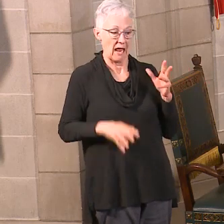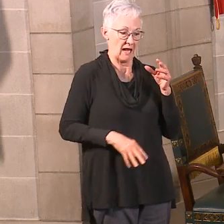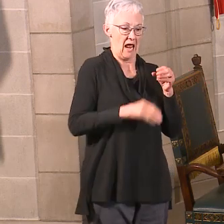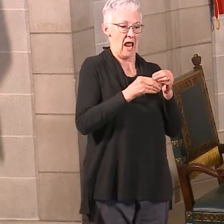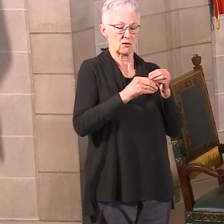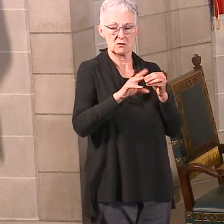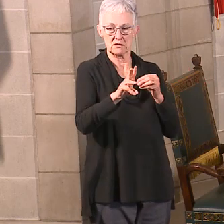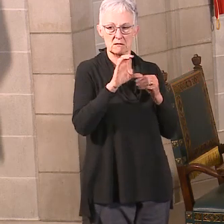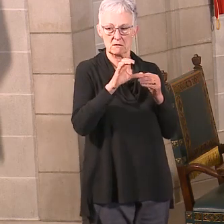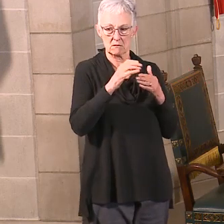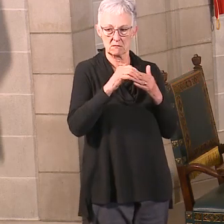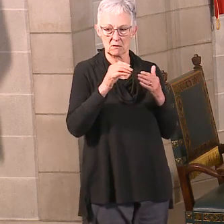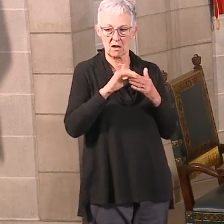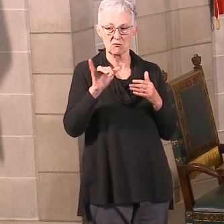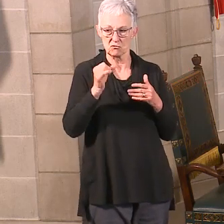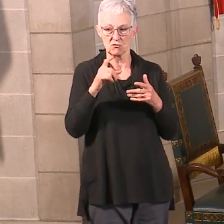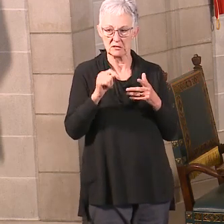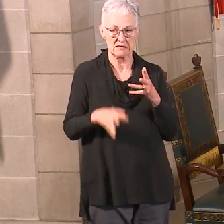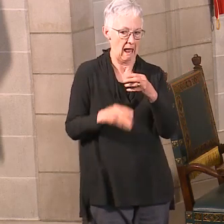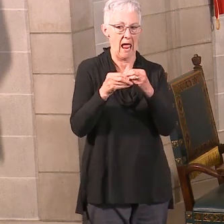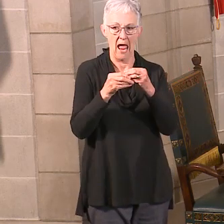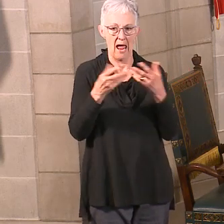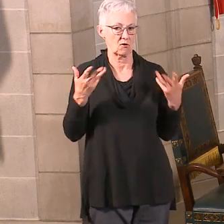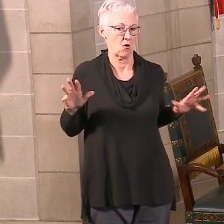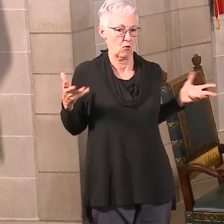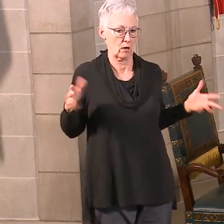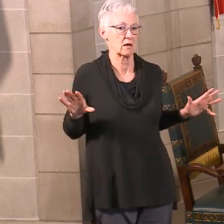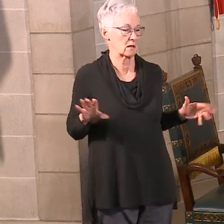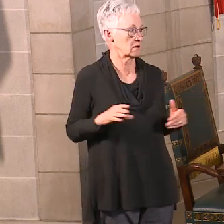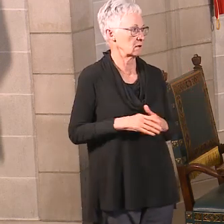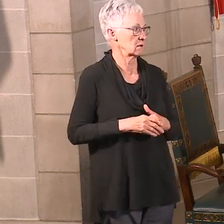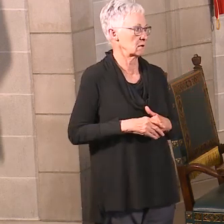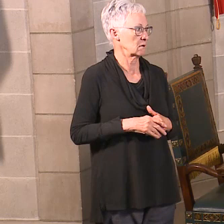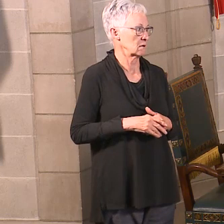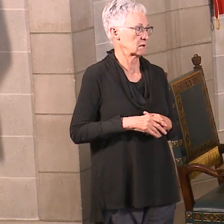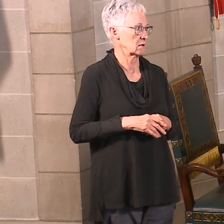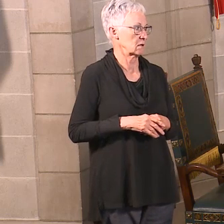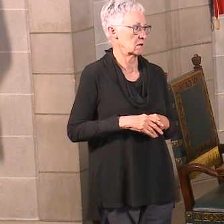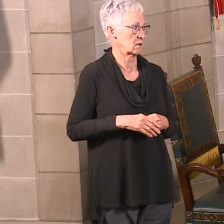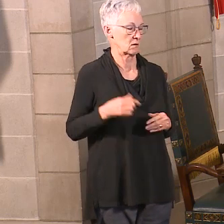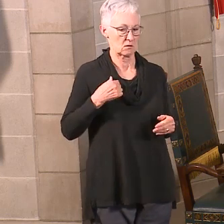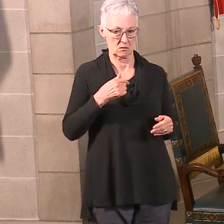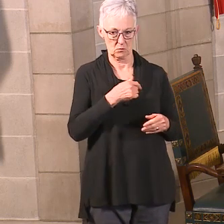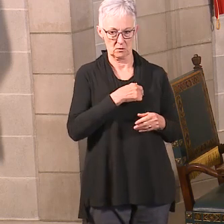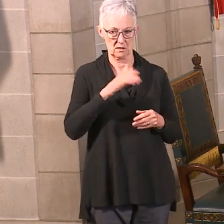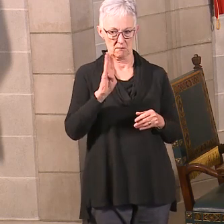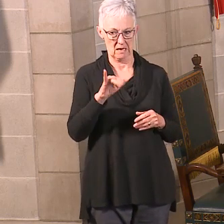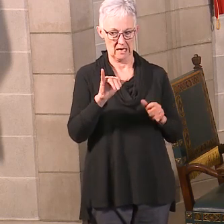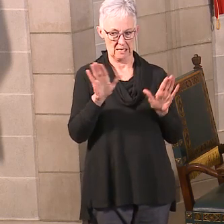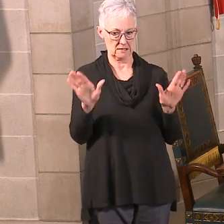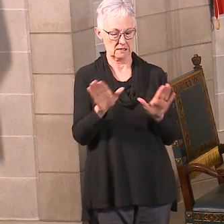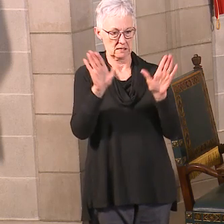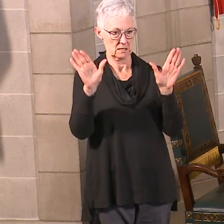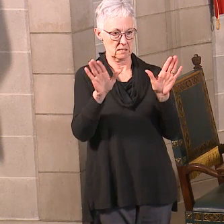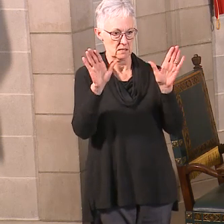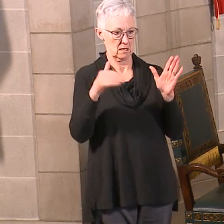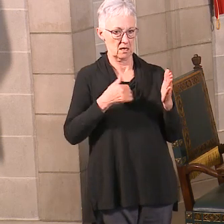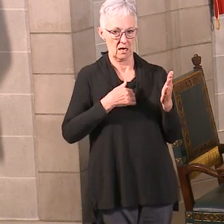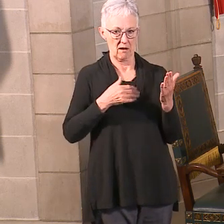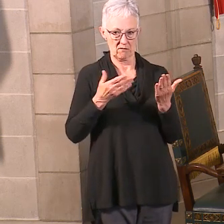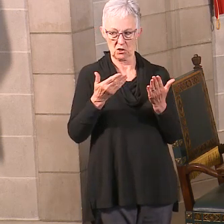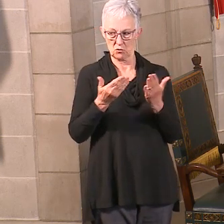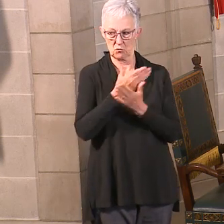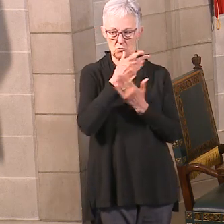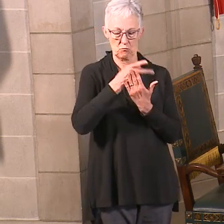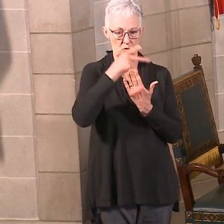added it to their regular state claim, and when we get the PUA up, hopefully by Sunday, we'll do the same